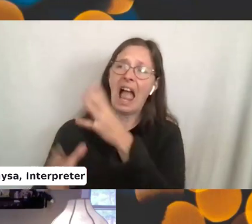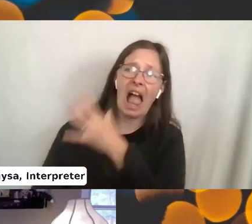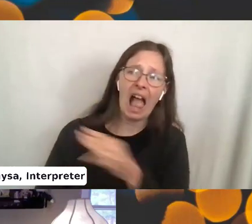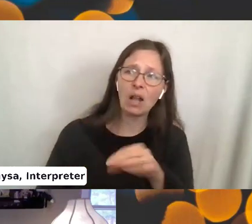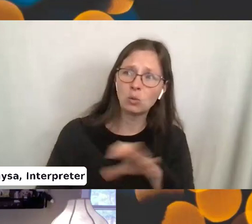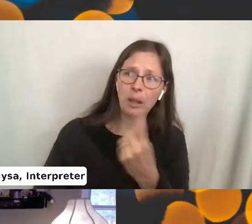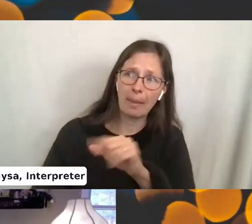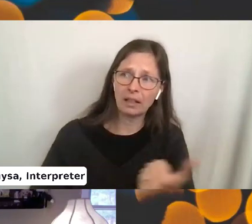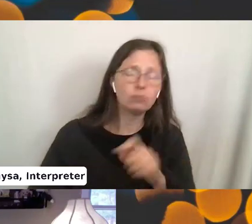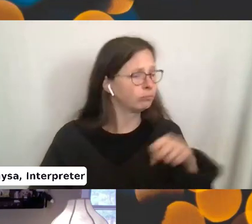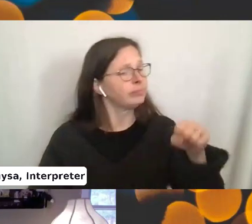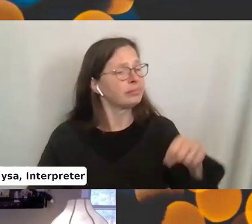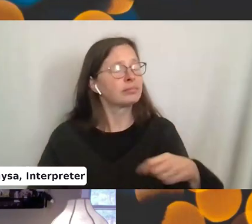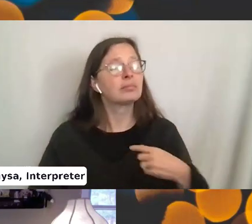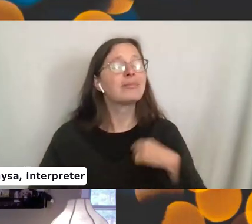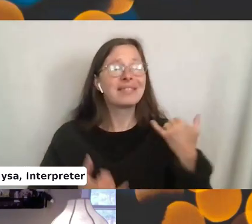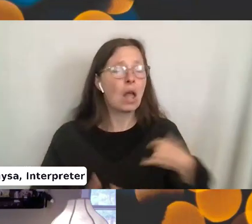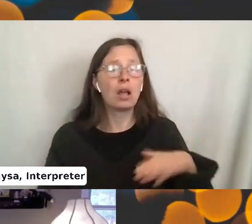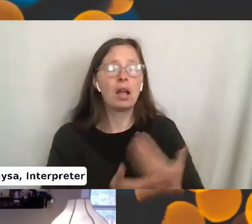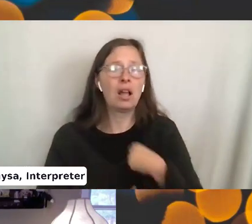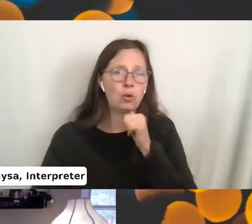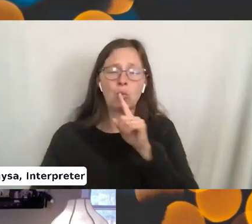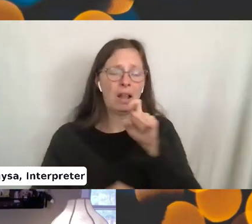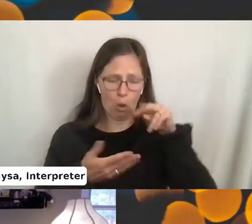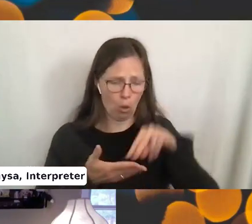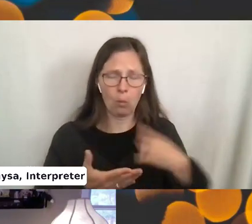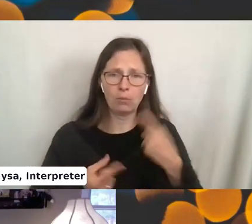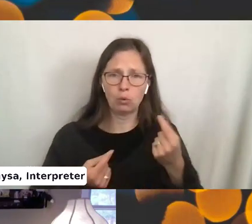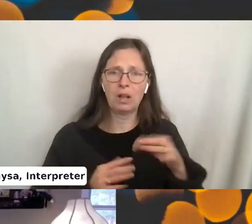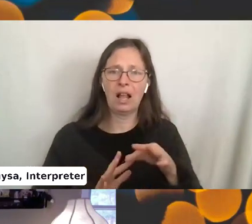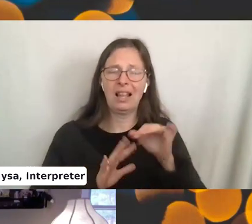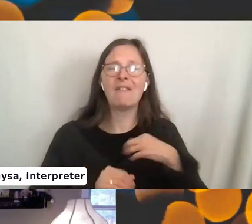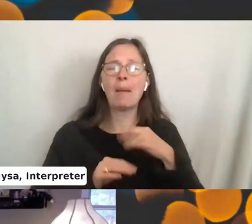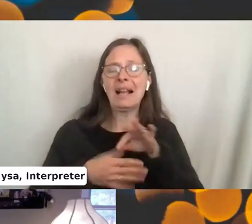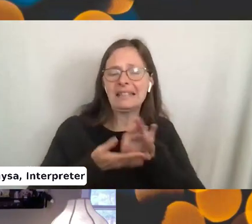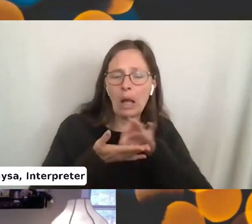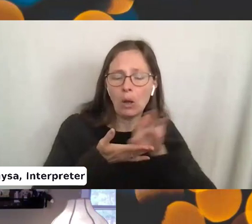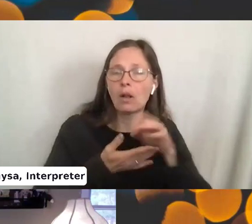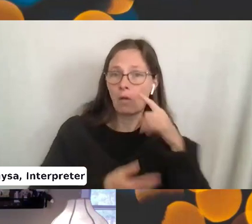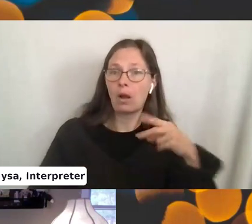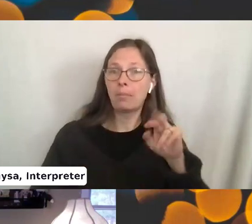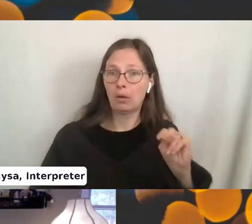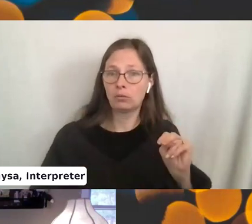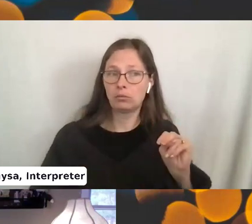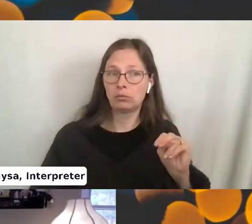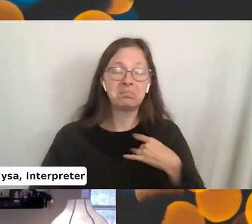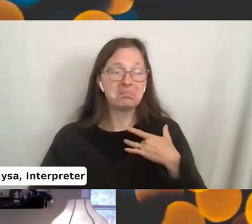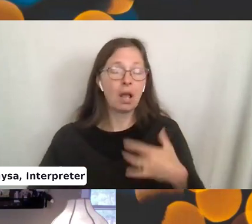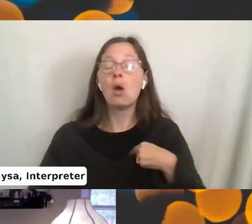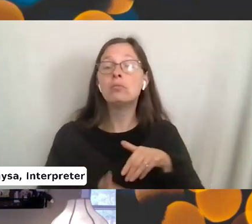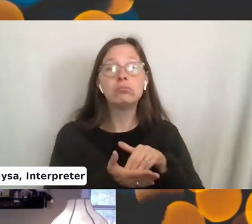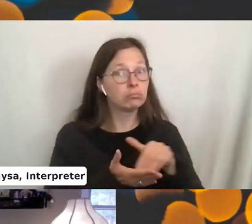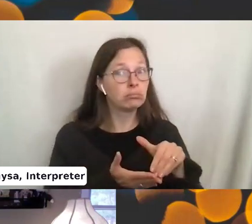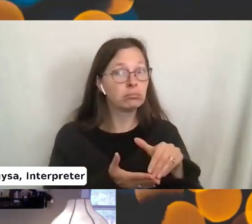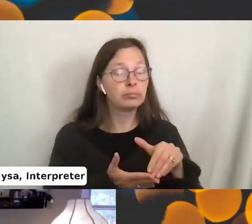Yes. I've gotten to the point where I don't really have to look at what I'm doing unless I'm counting stitches for a pattern. And I frequently,